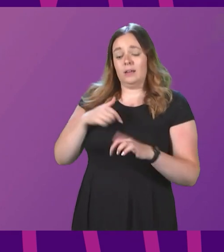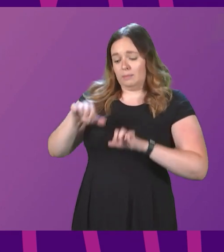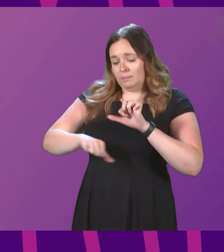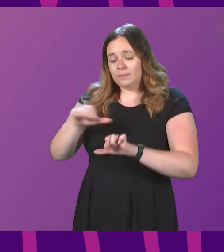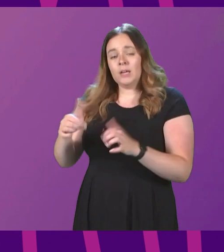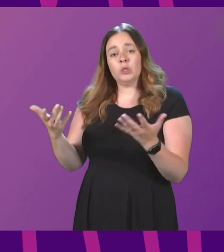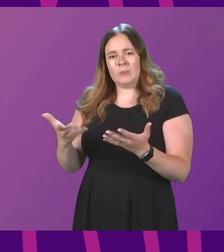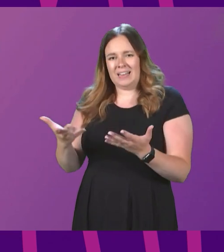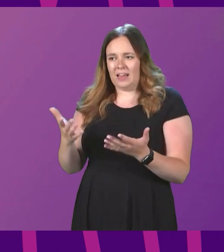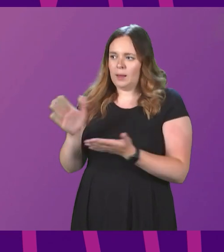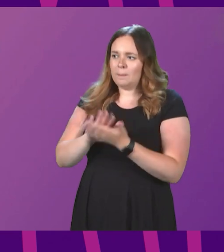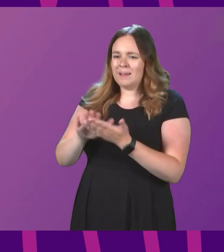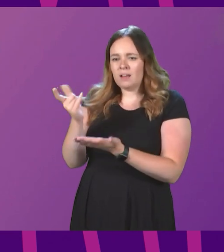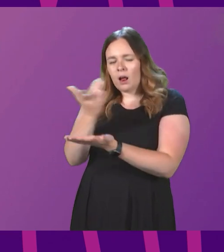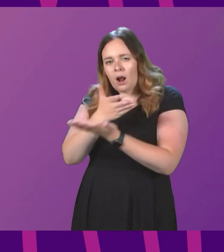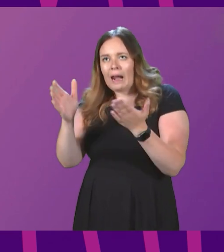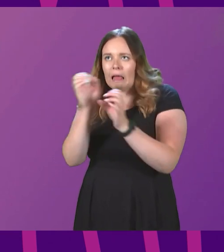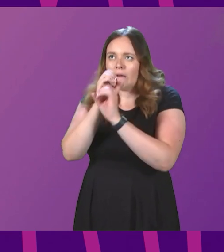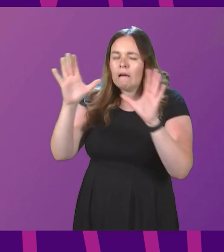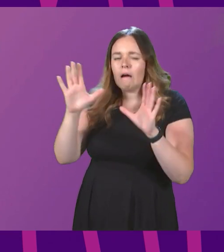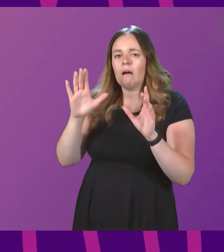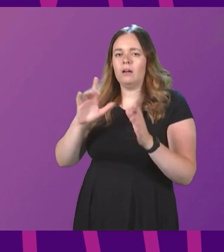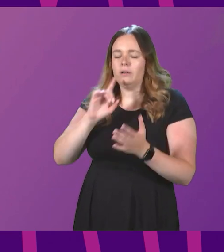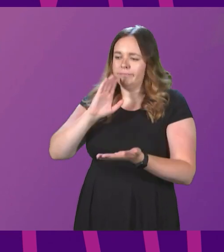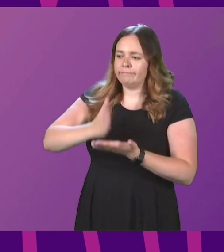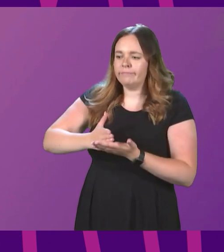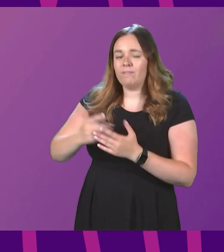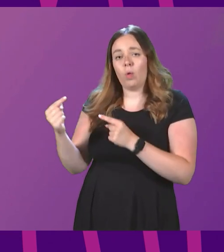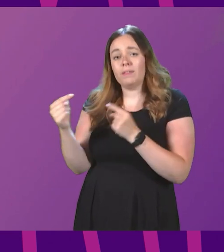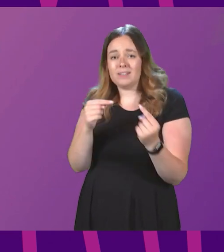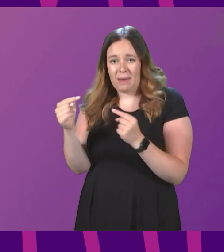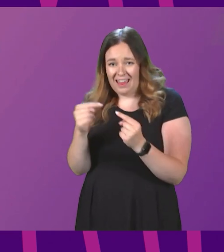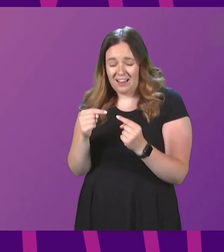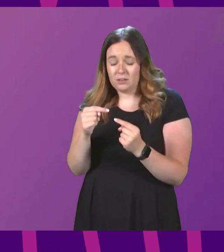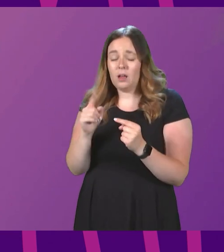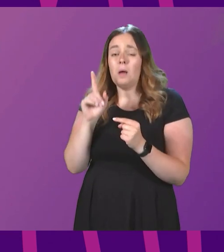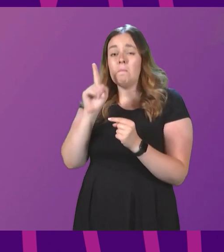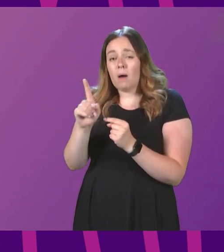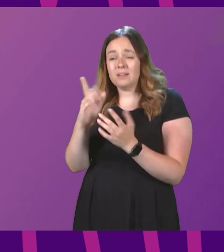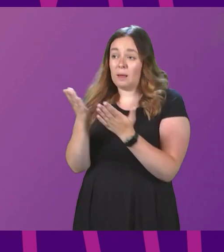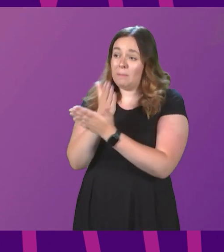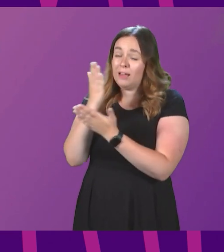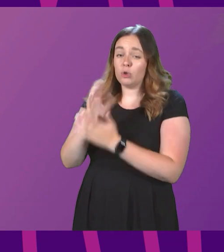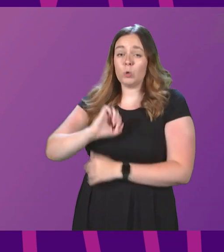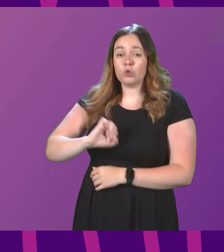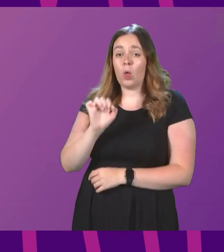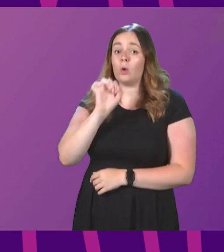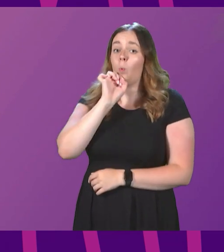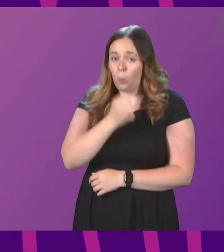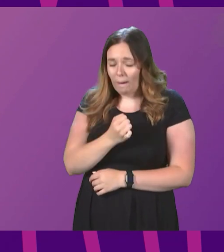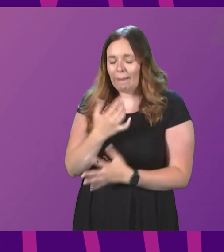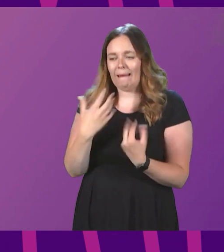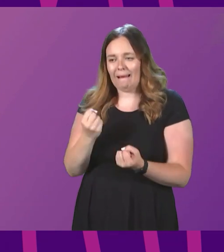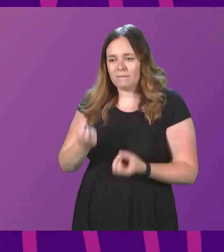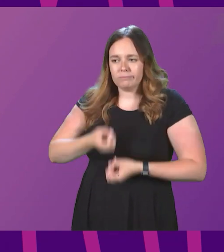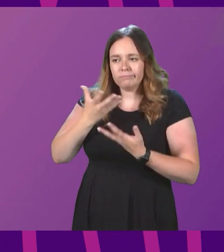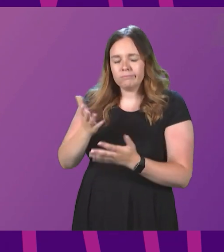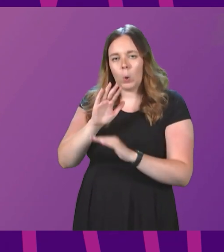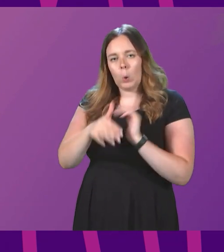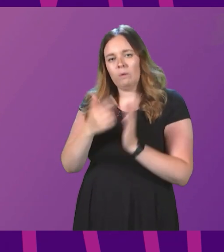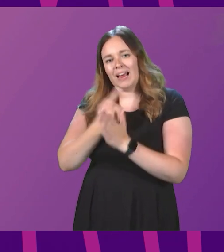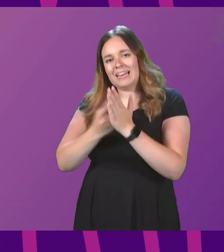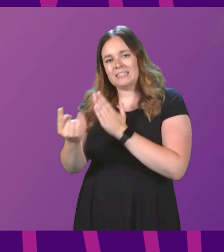about bringing clarity and certainty to this debate. Above all, it is about ensuring that Scotland will have its say on independence.